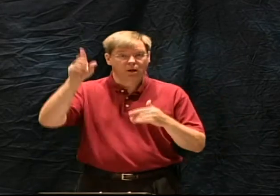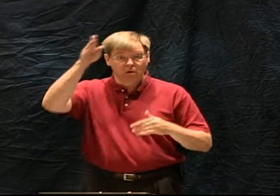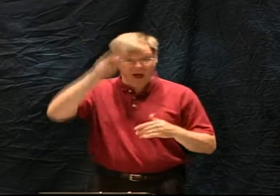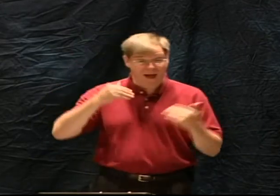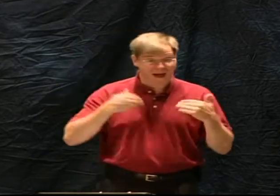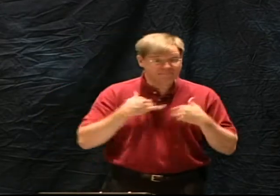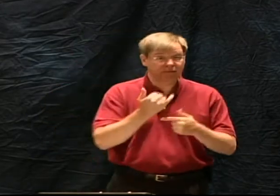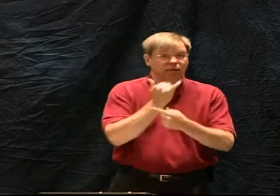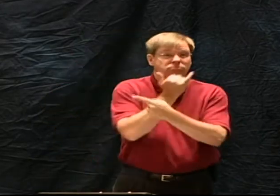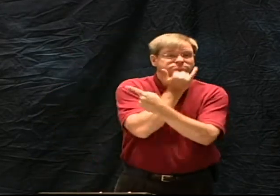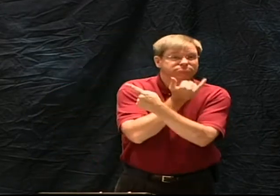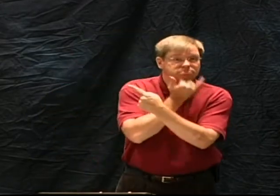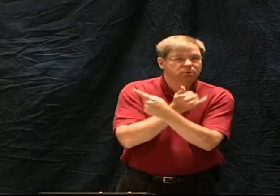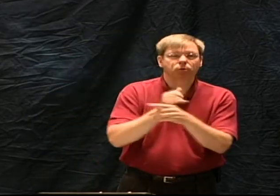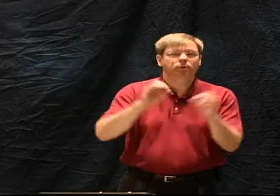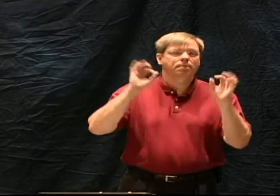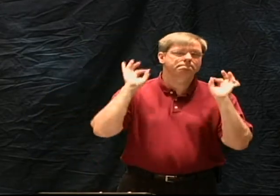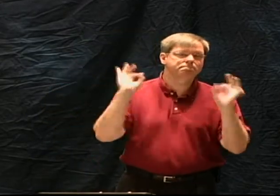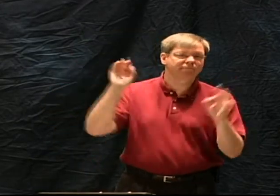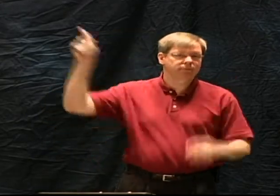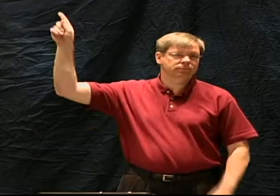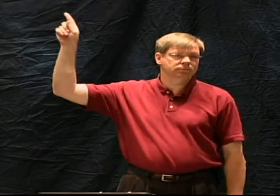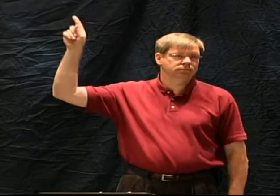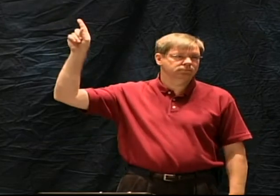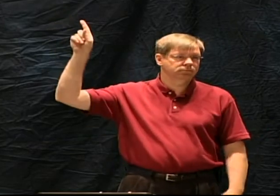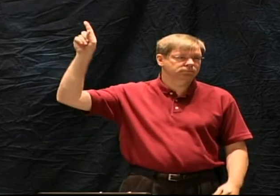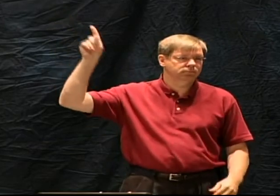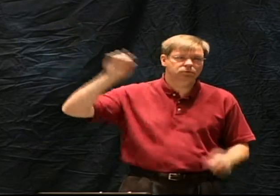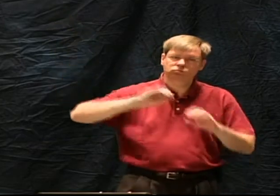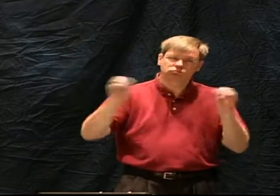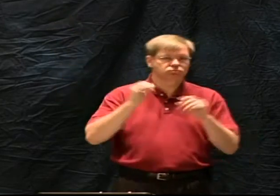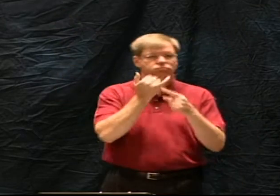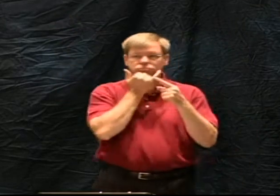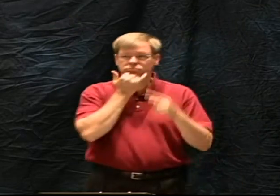God. And there are no errors because God makes no errors.